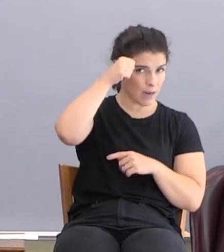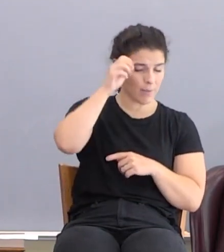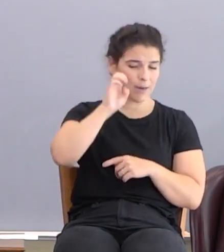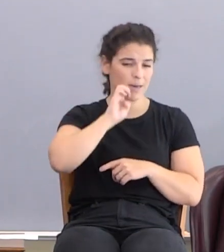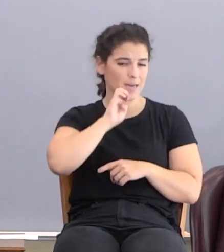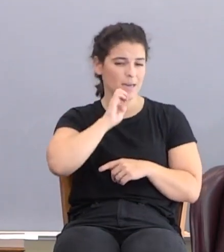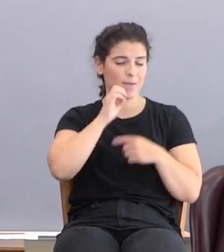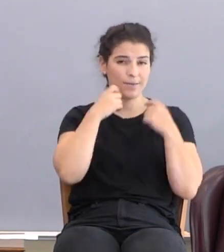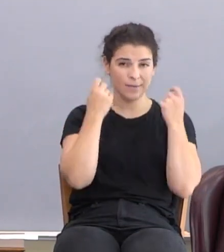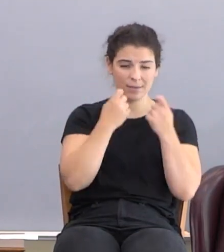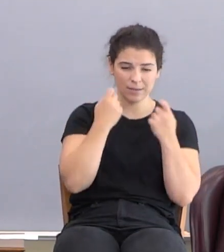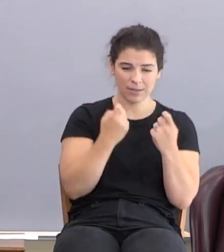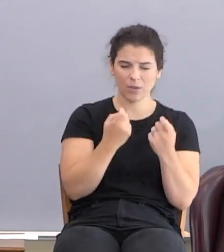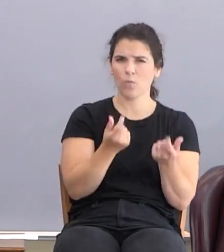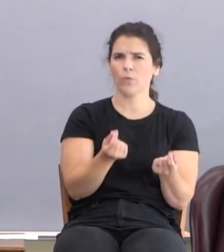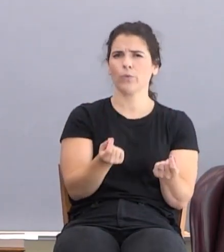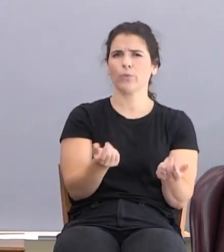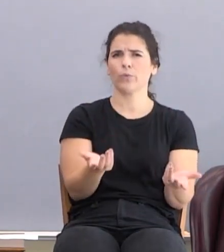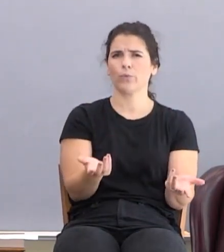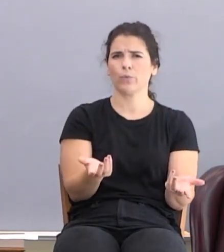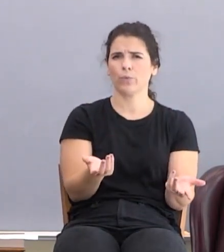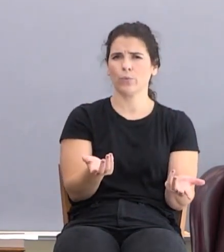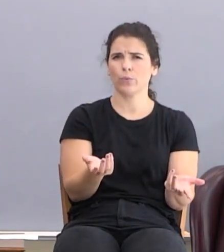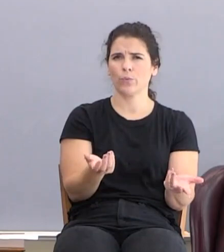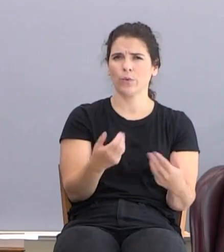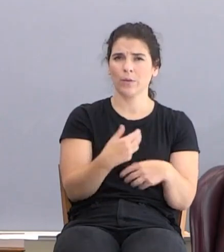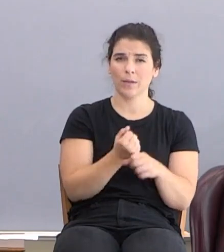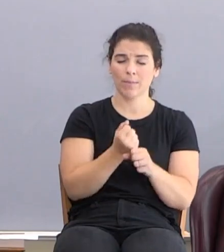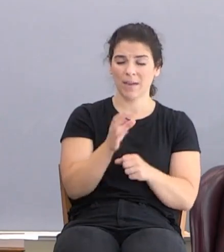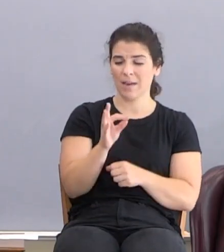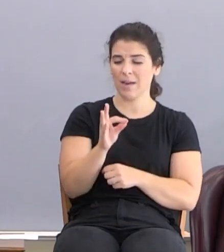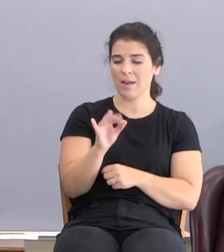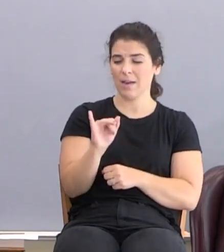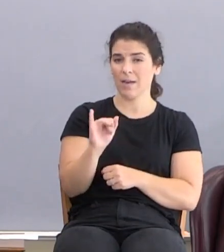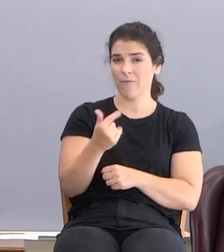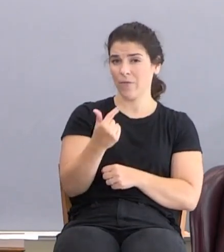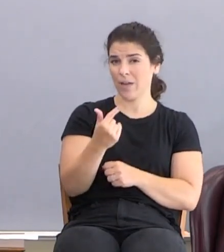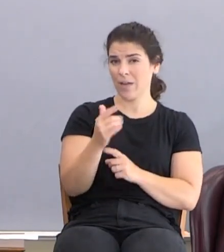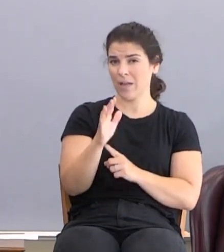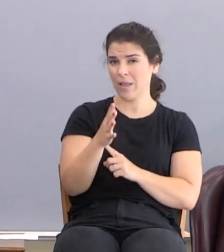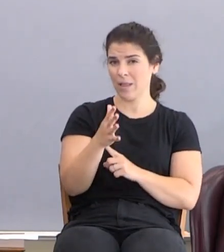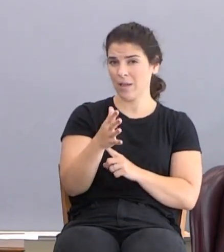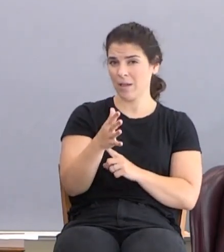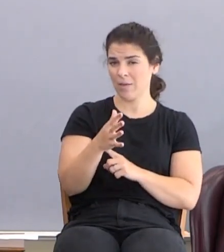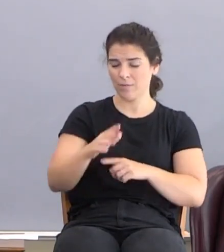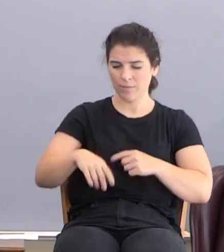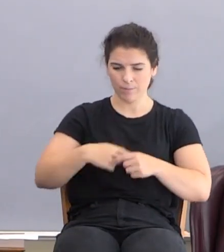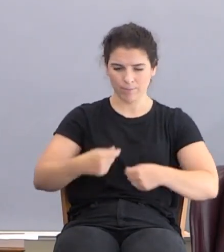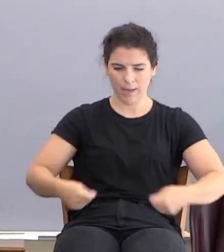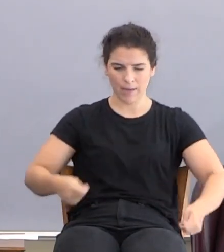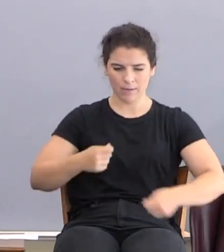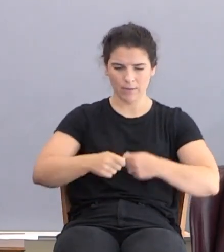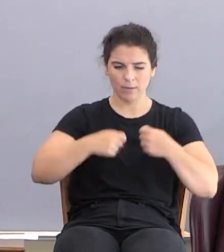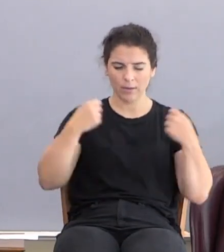sinned, what did Adam and Eve do? They made fig leaves. They made britches out of fig leaves.